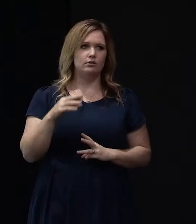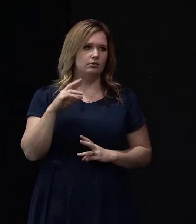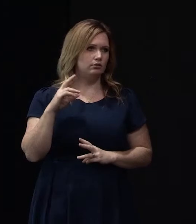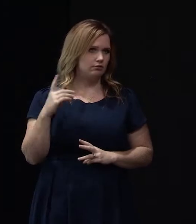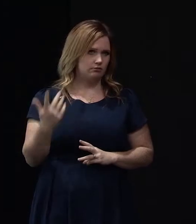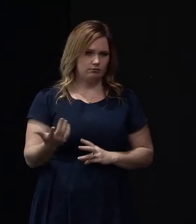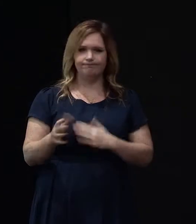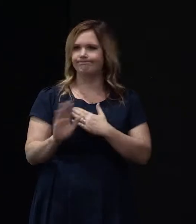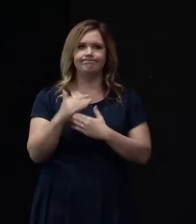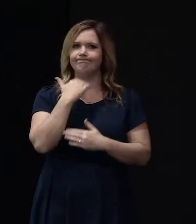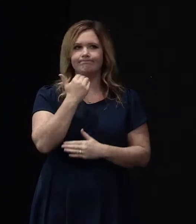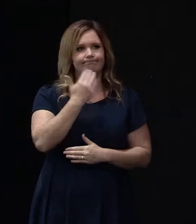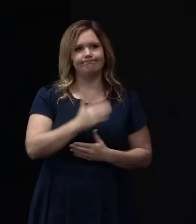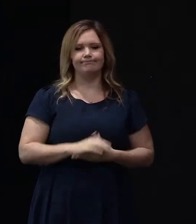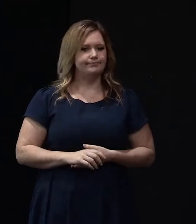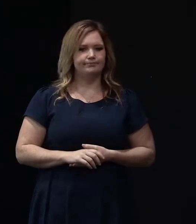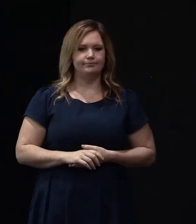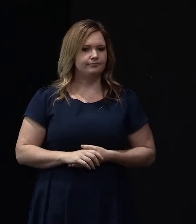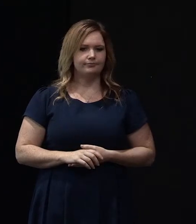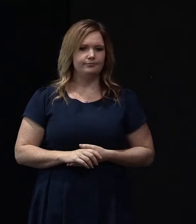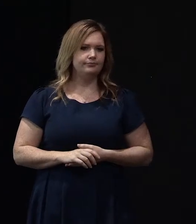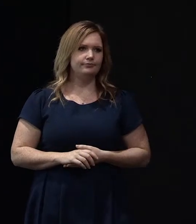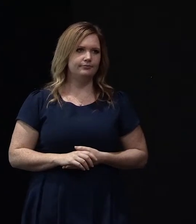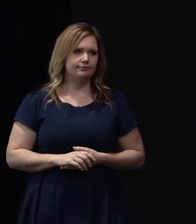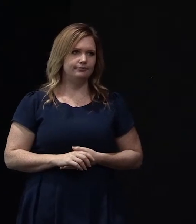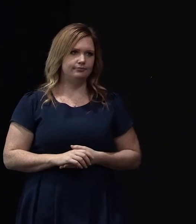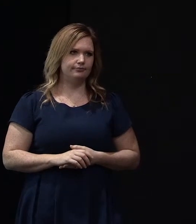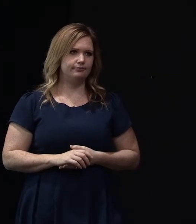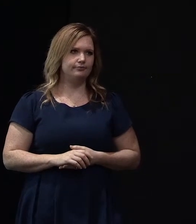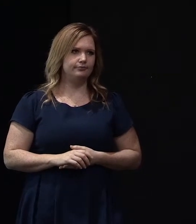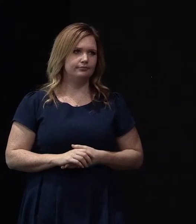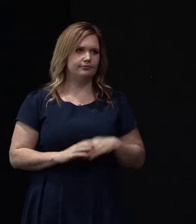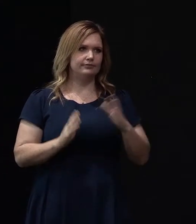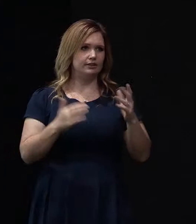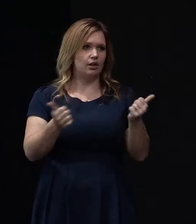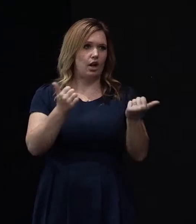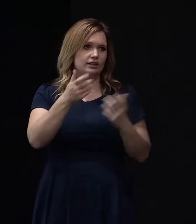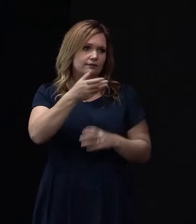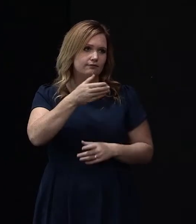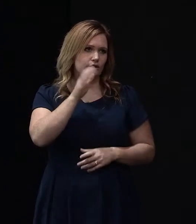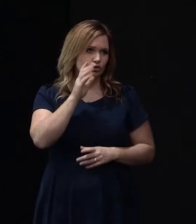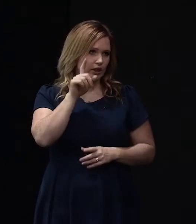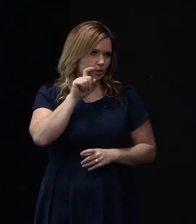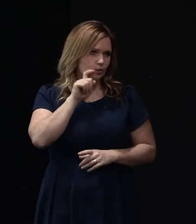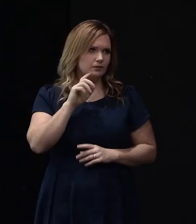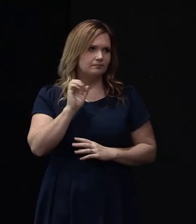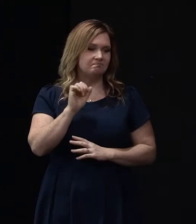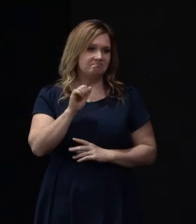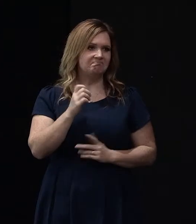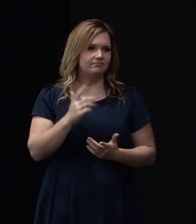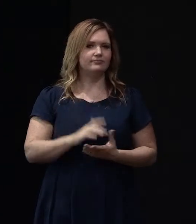water. a lot, no. mean, store lots of drinking water. Store lots of drinking water. Yes. Thank you.